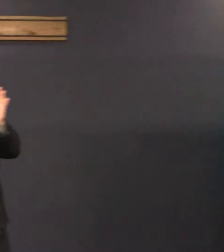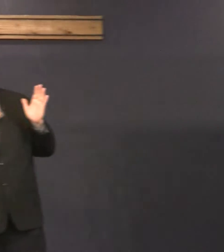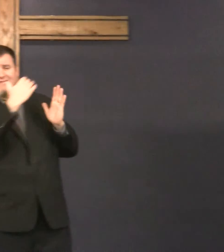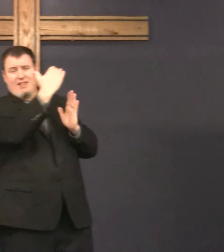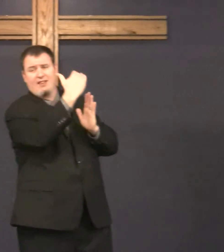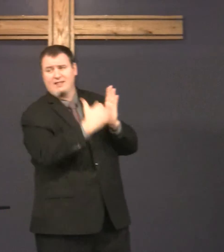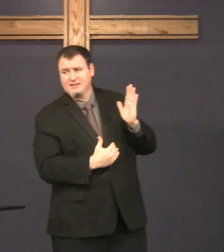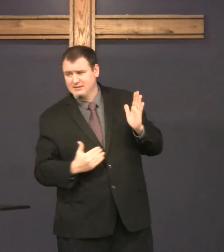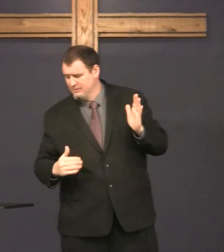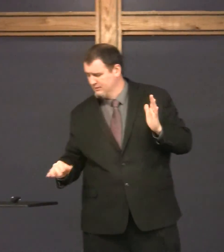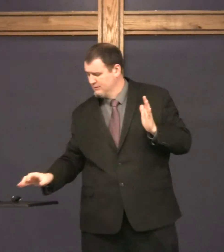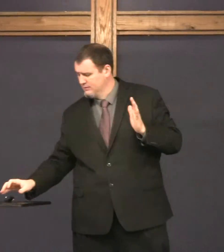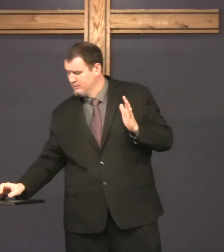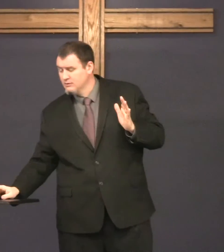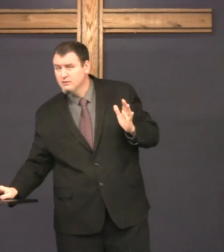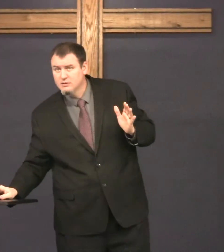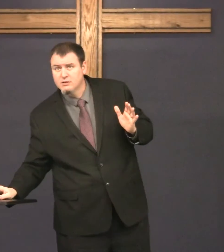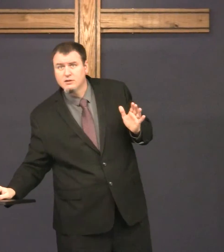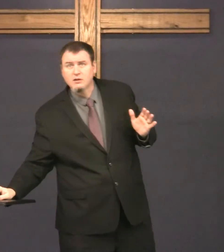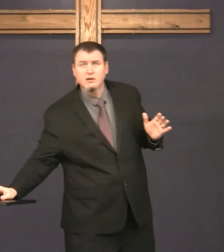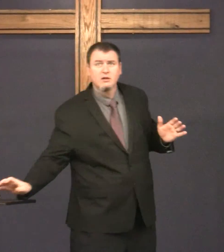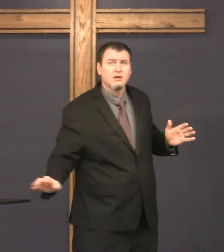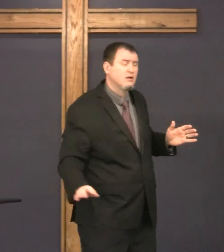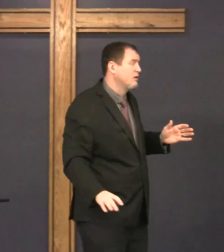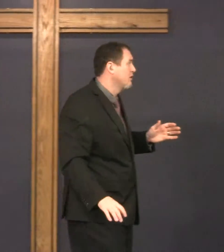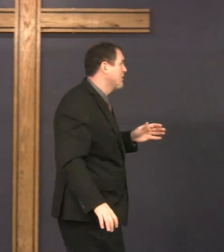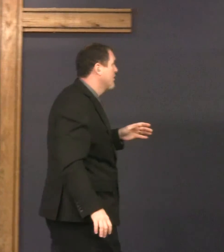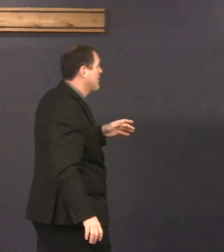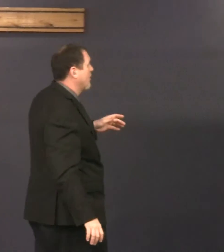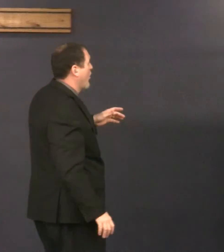in the other passages where they're different lists.